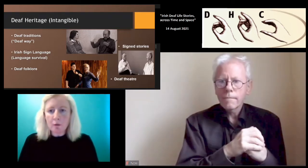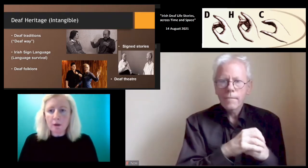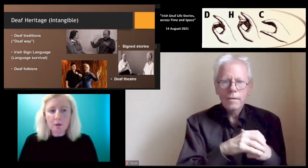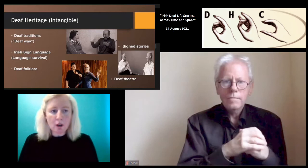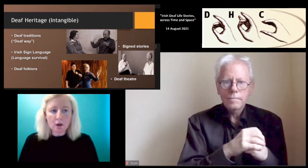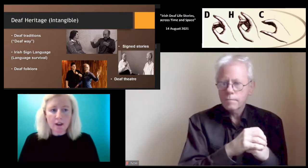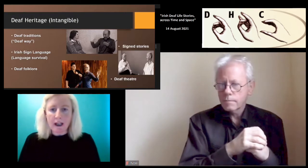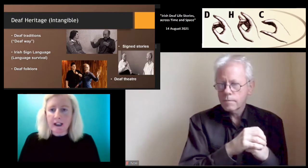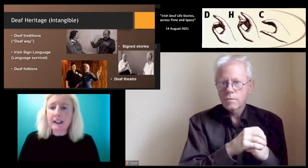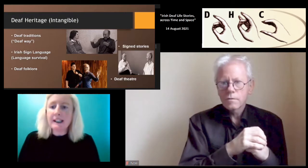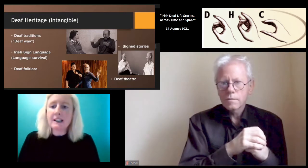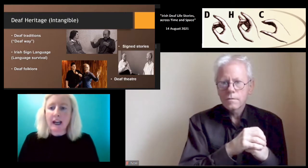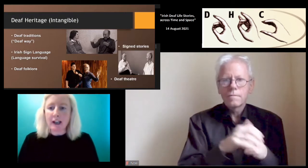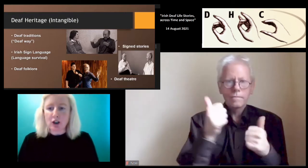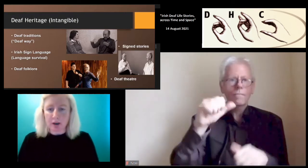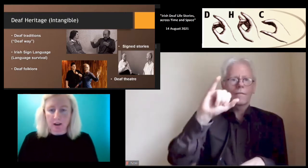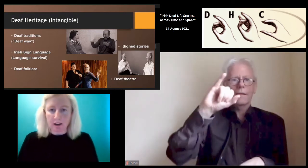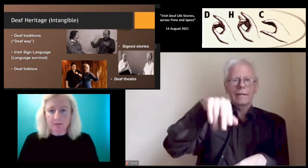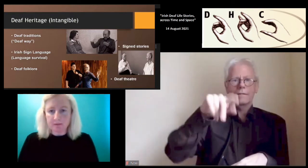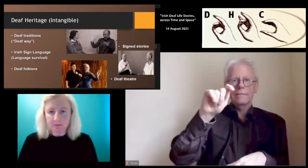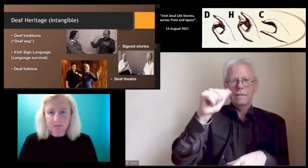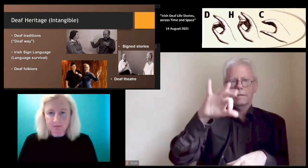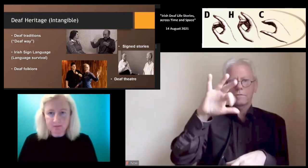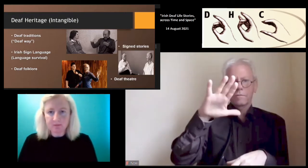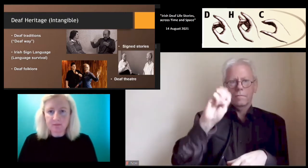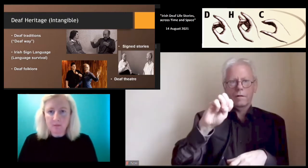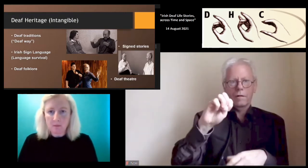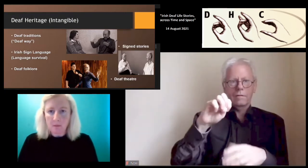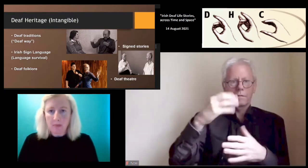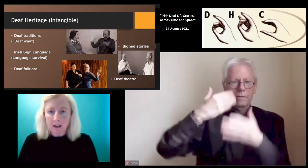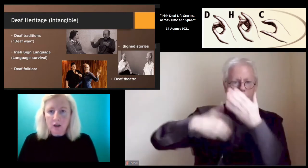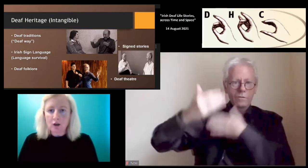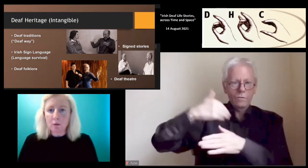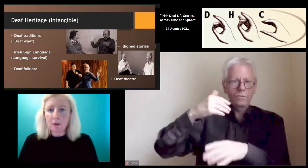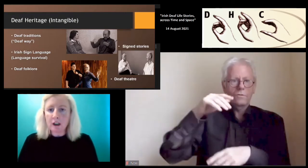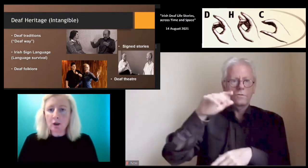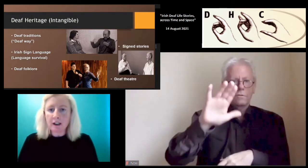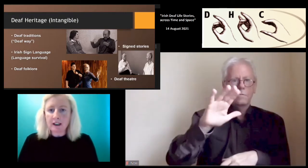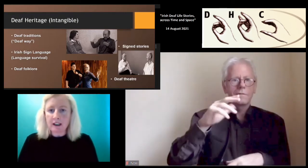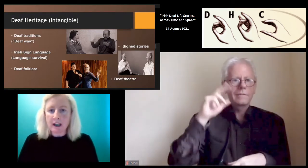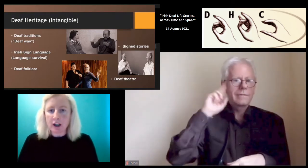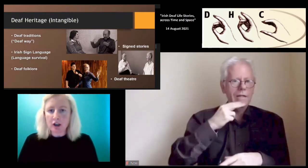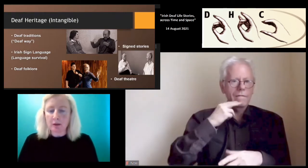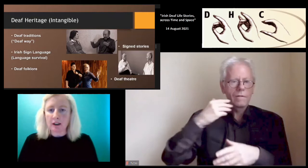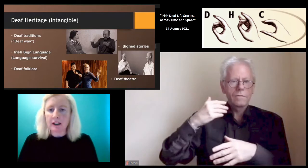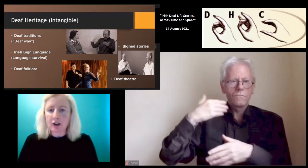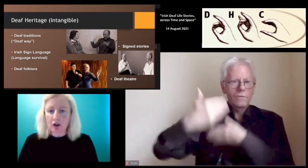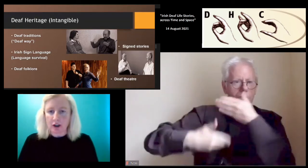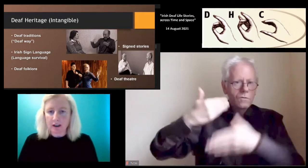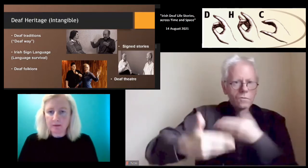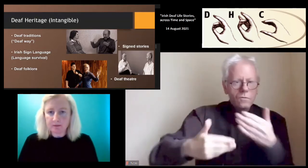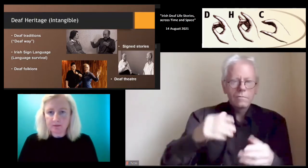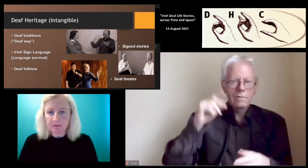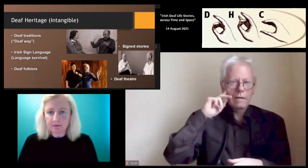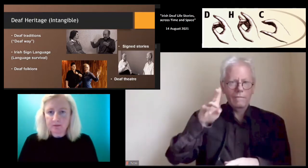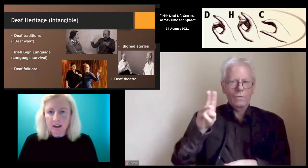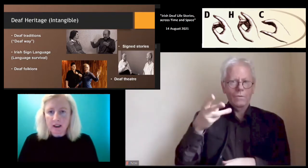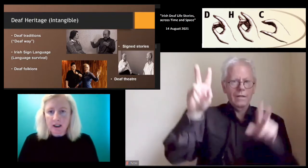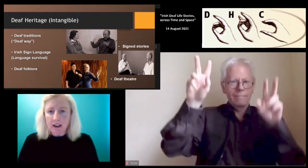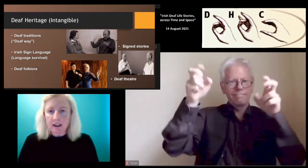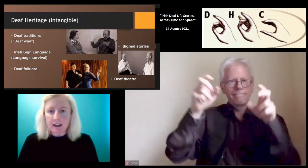Now, would look at intangible. So, when we look at intangible history,